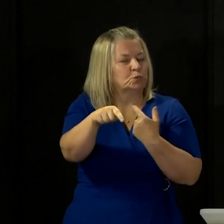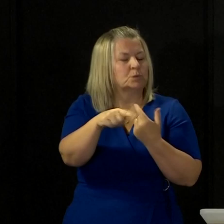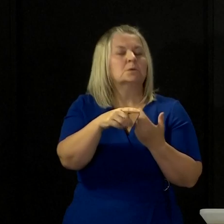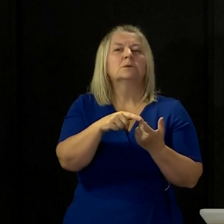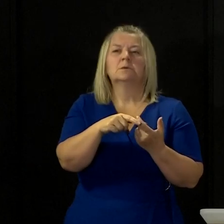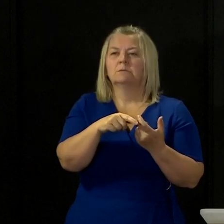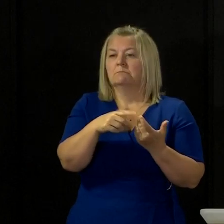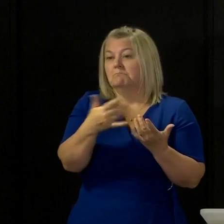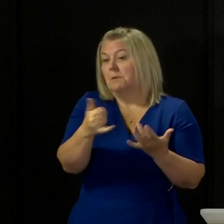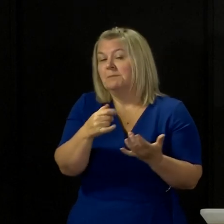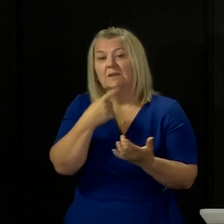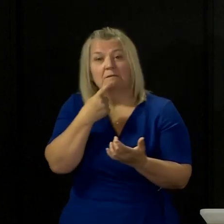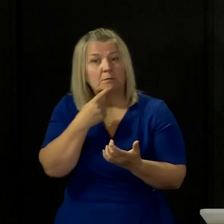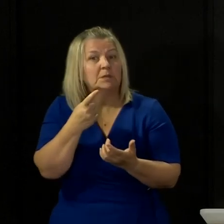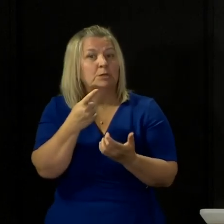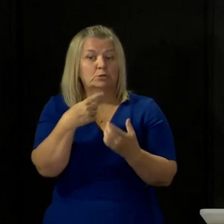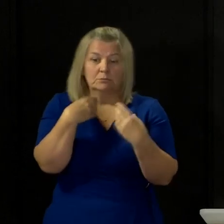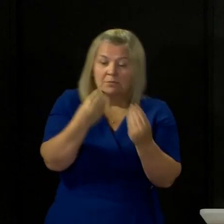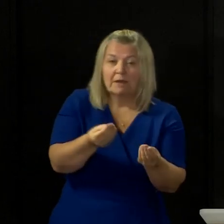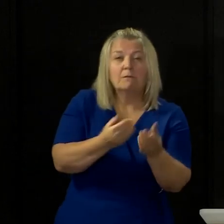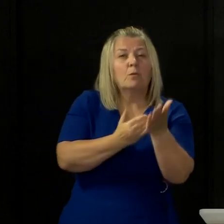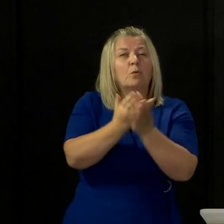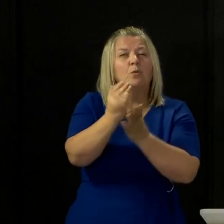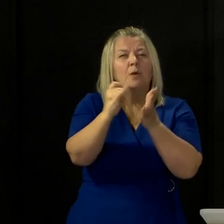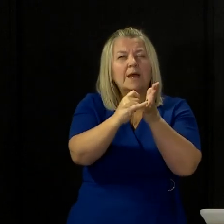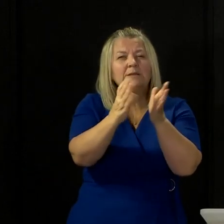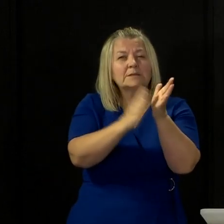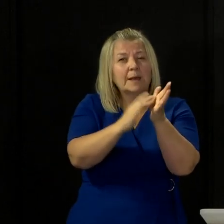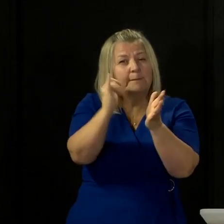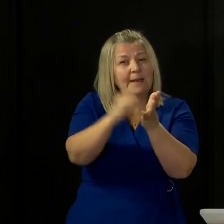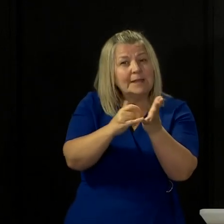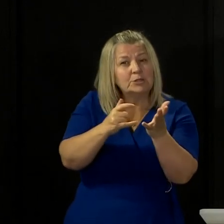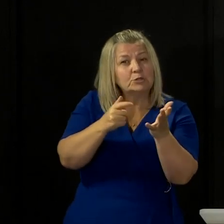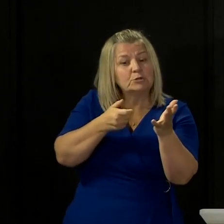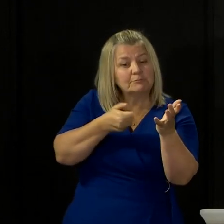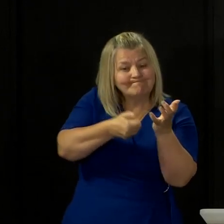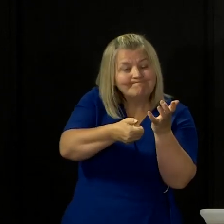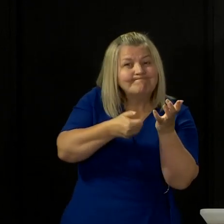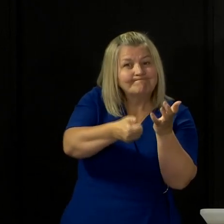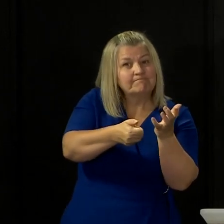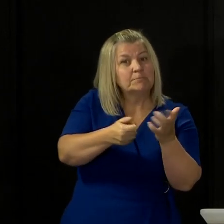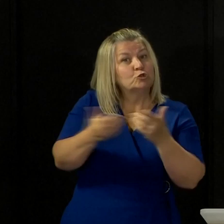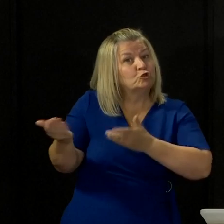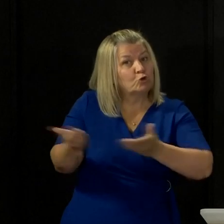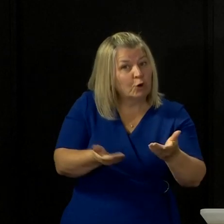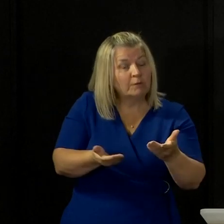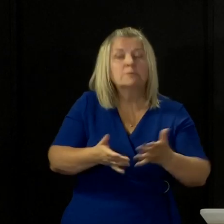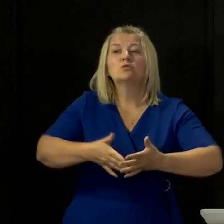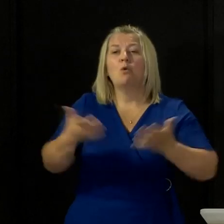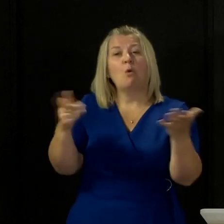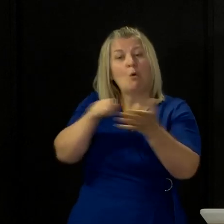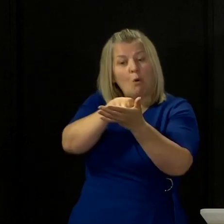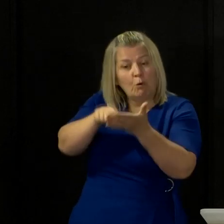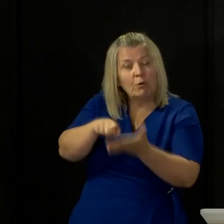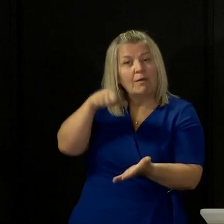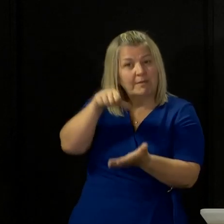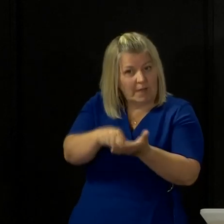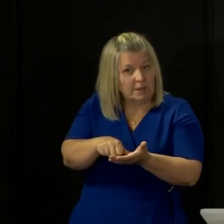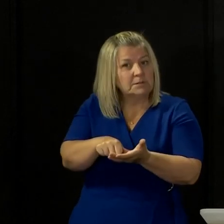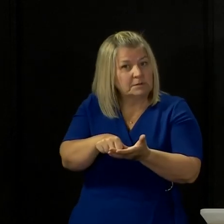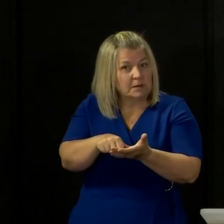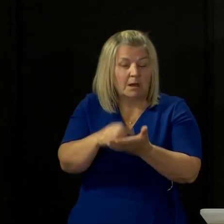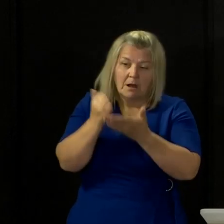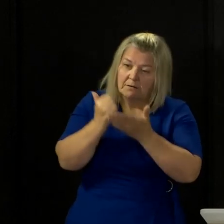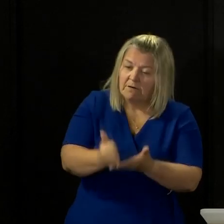that many have registered for, and you can still register for that if you haven't already, or through written communication, that we provide as much